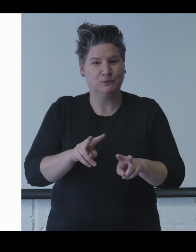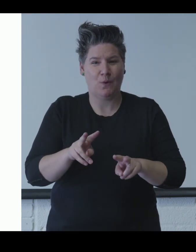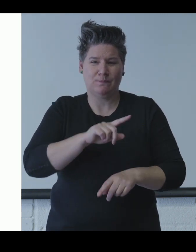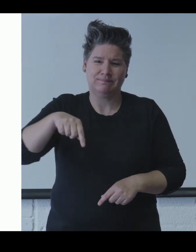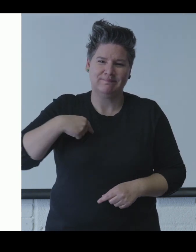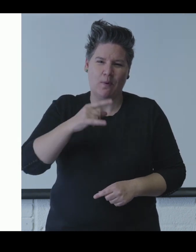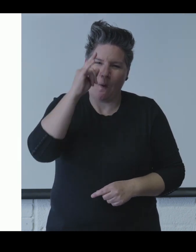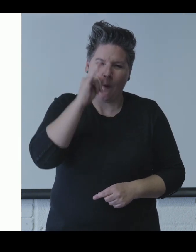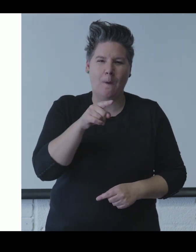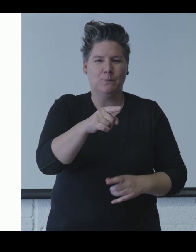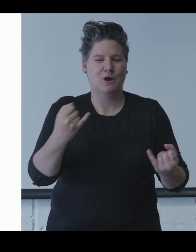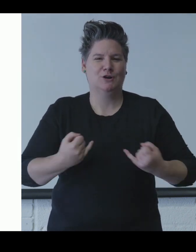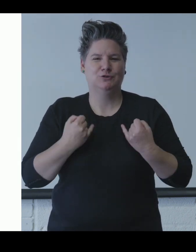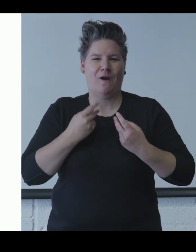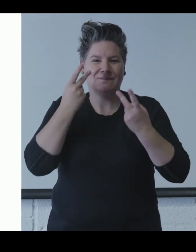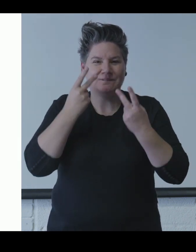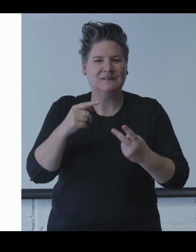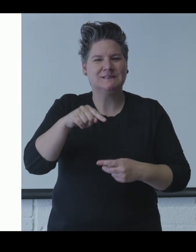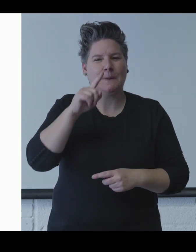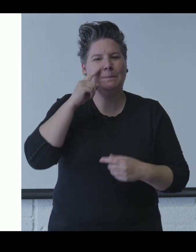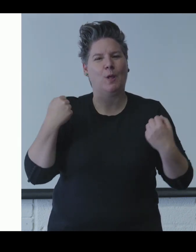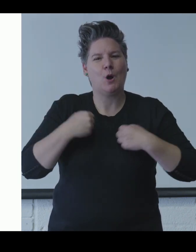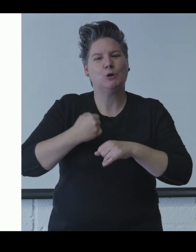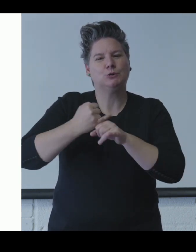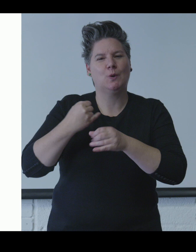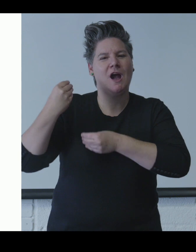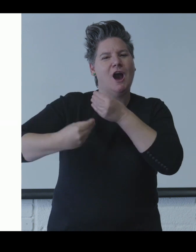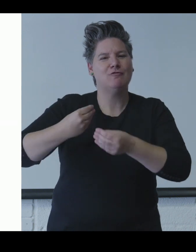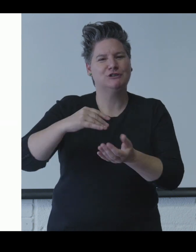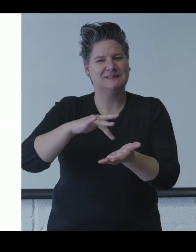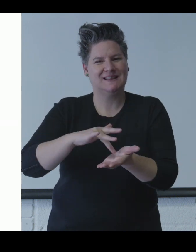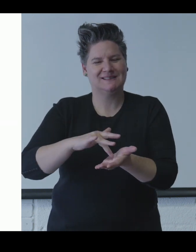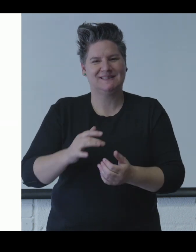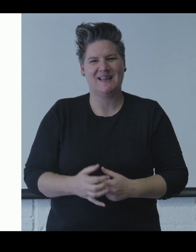Thank you for watching this video and we hope you enjoy your visit to the Bluecoat School Heritage Centre.